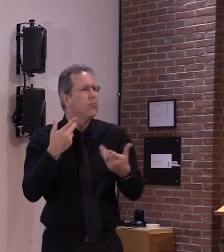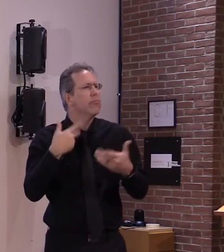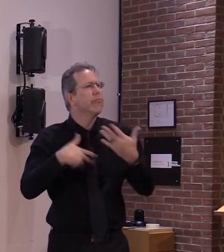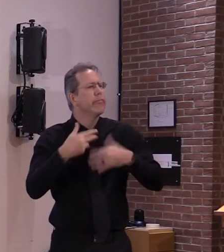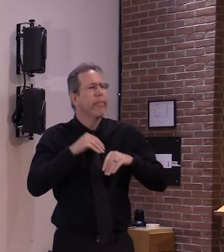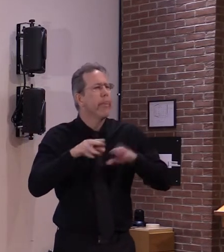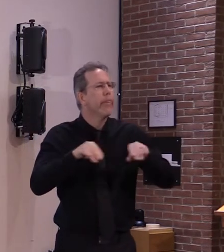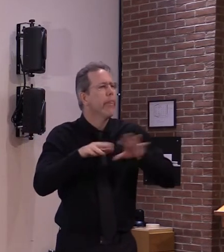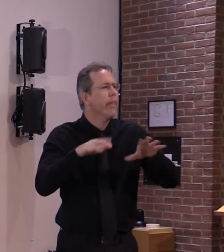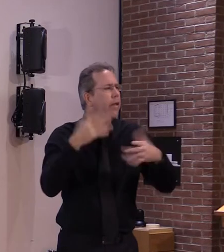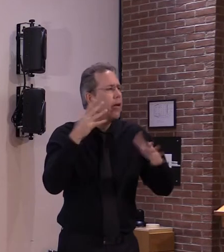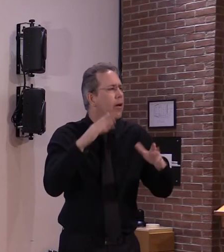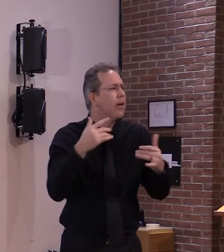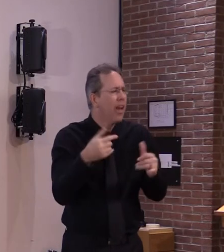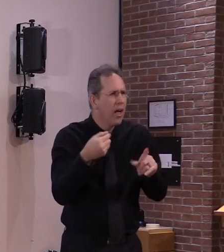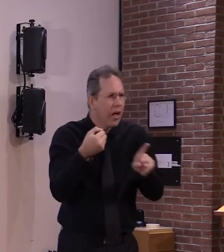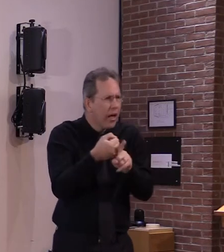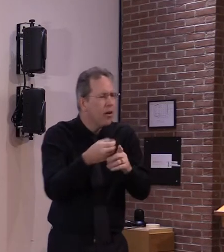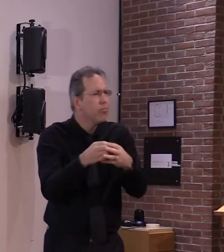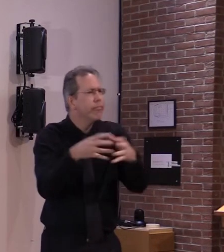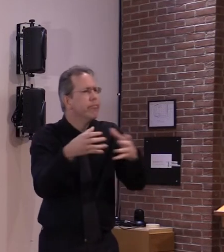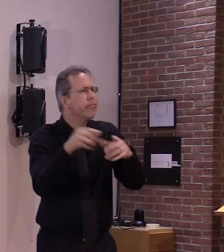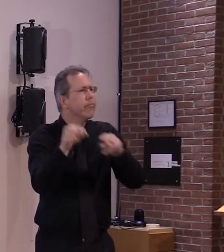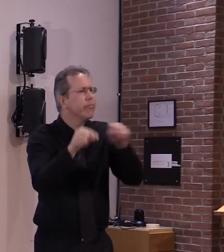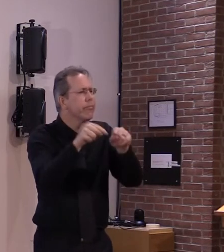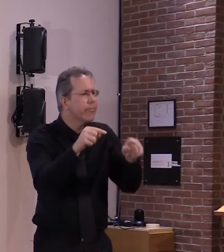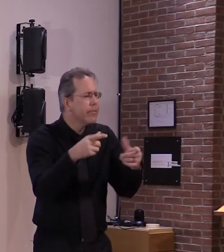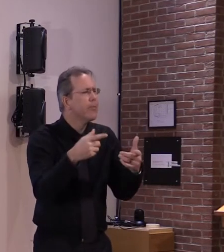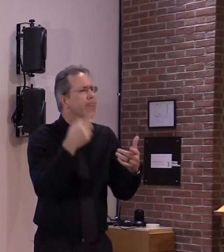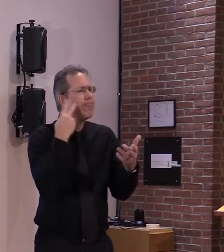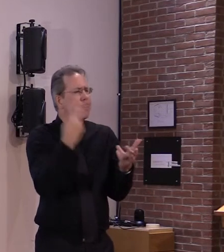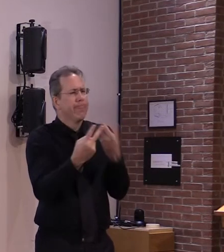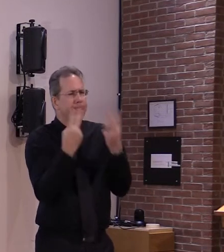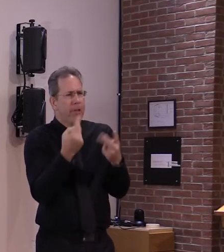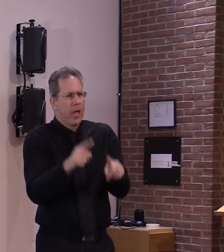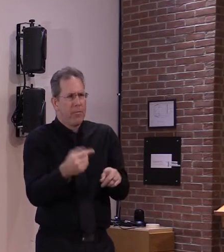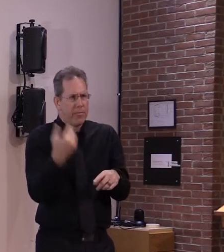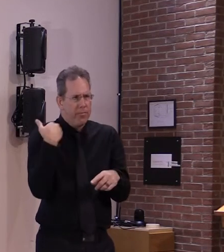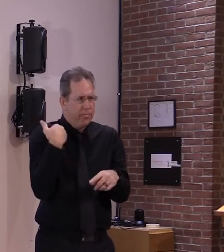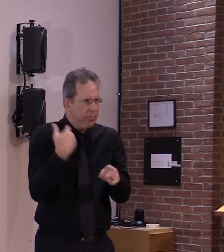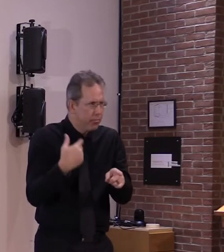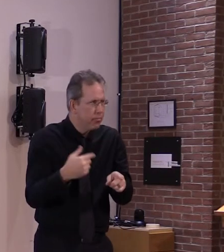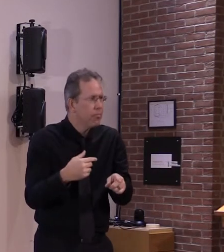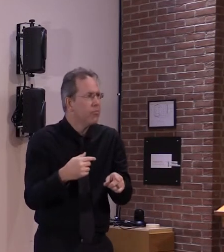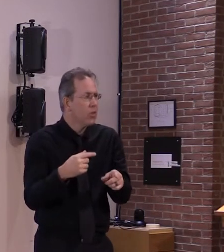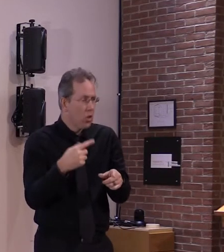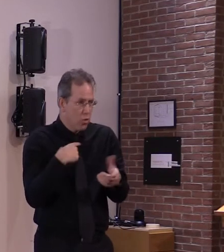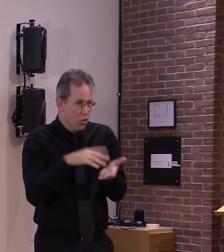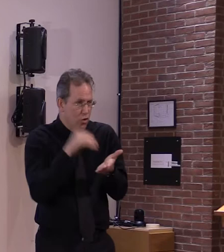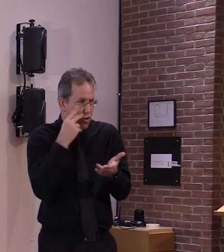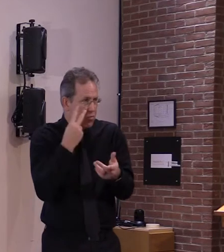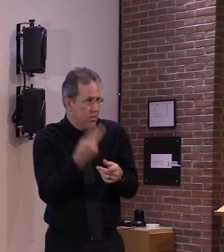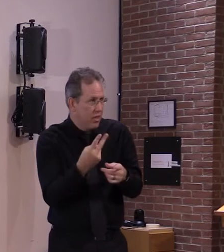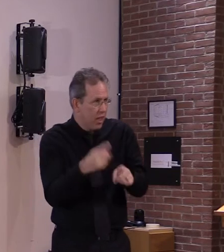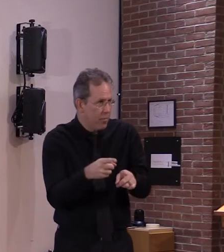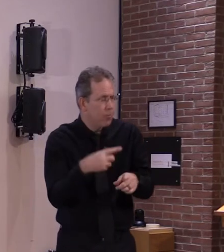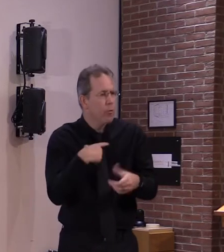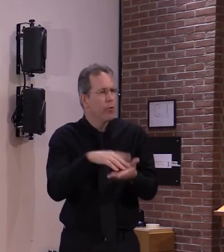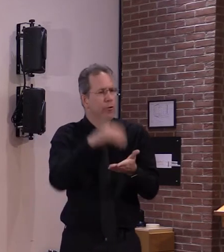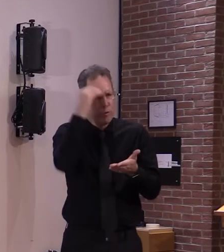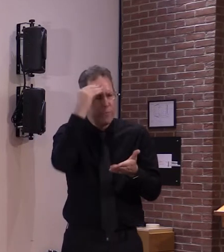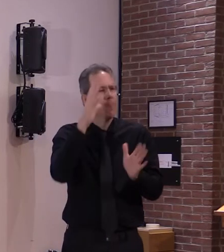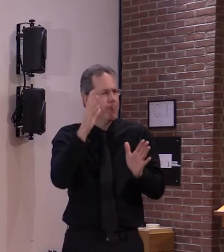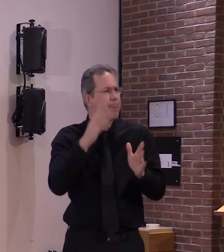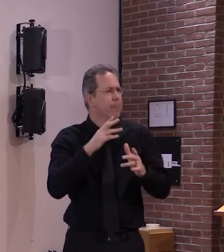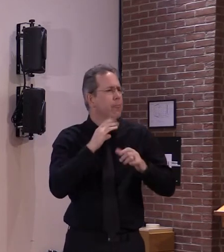cases or you find there are people who work at the facility who have kept themselves safe but then because there's more